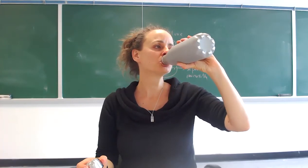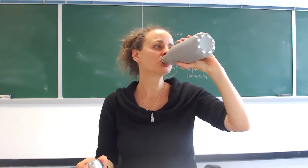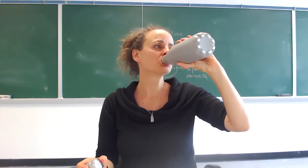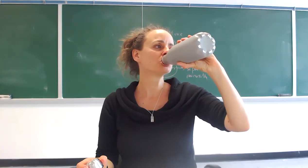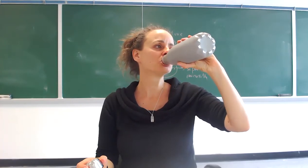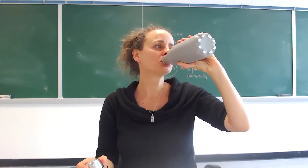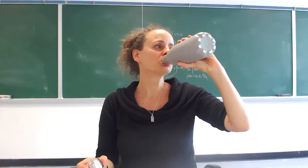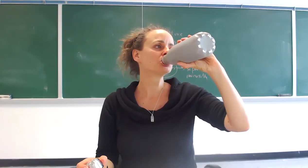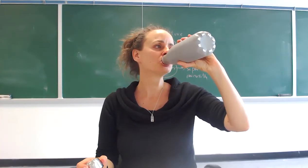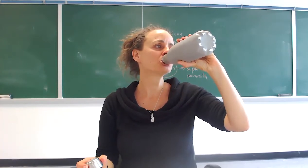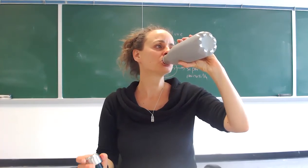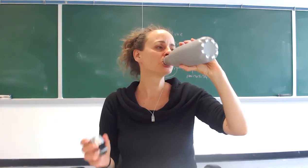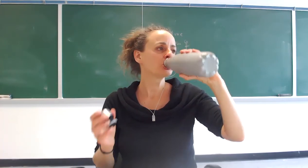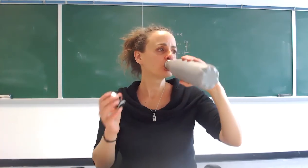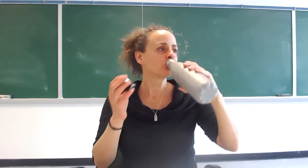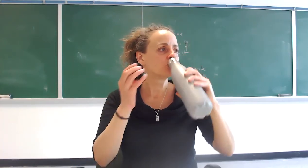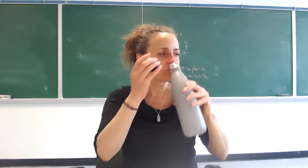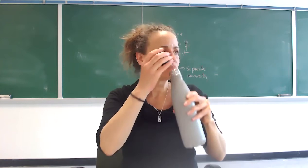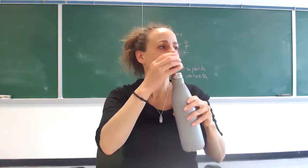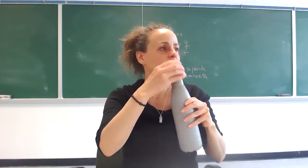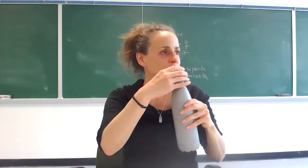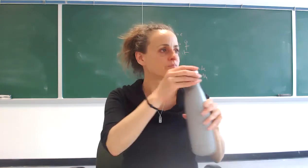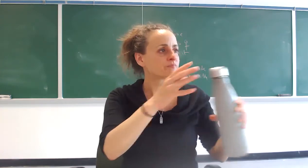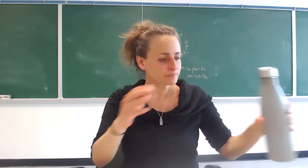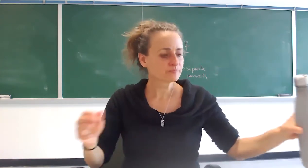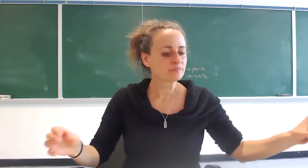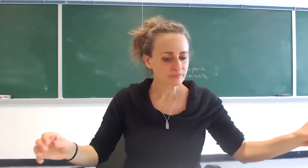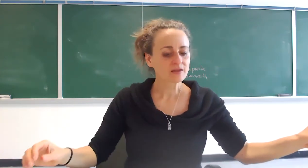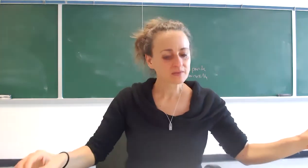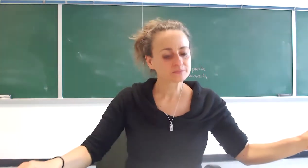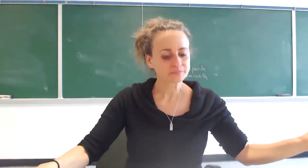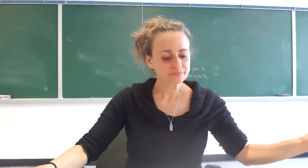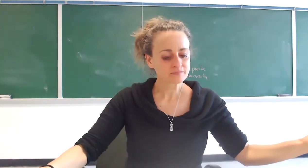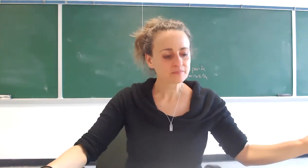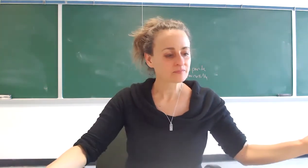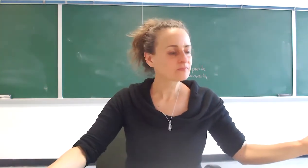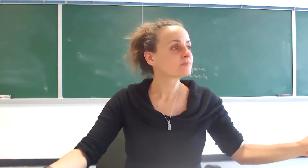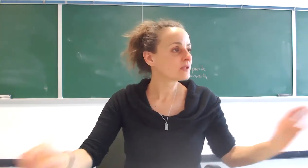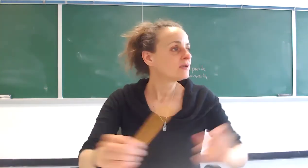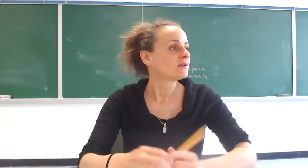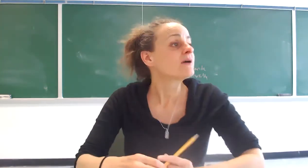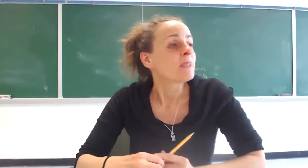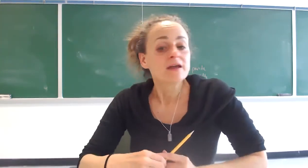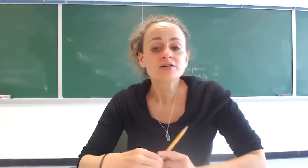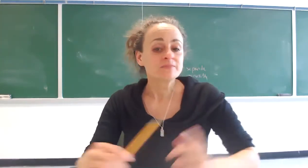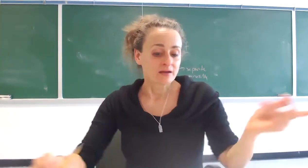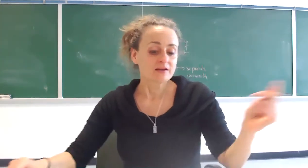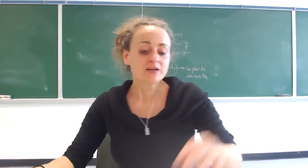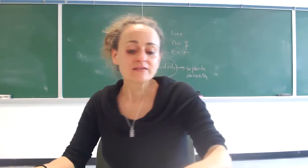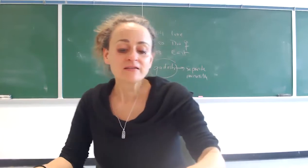take the responsibility as the company of others would make my own yeah and actually levinas says